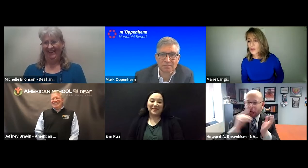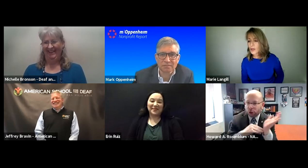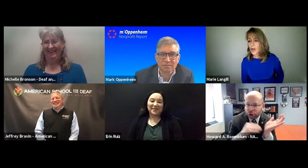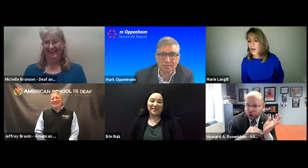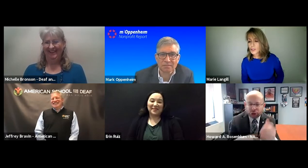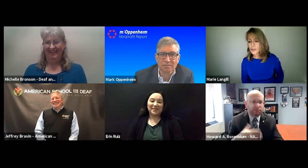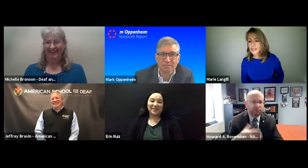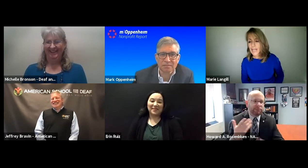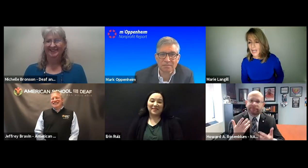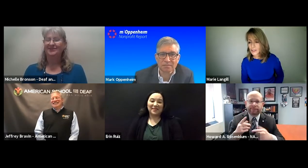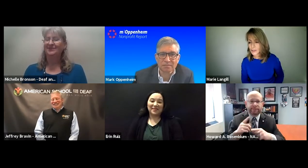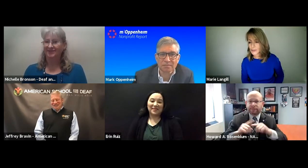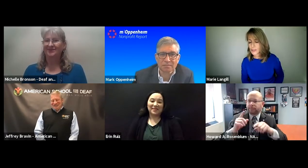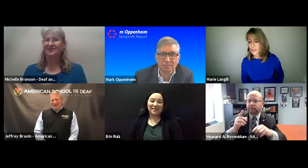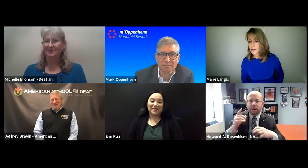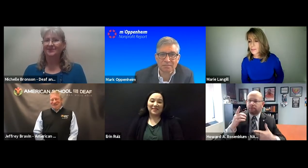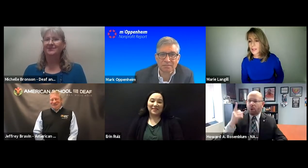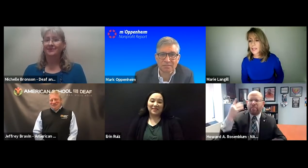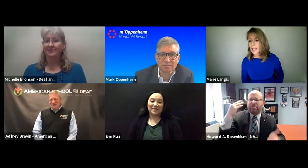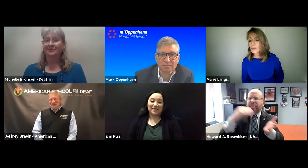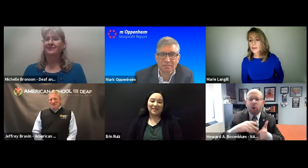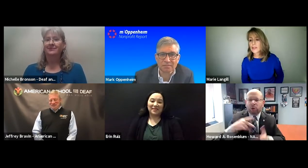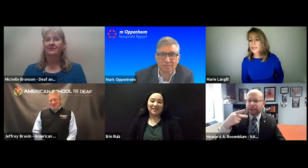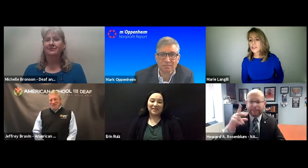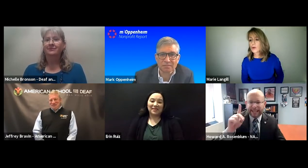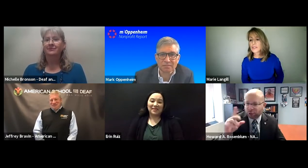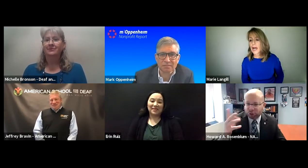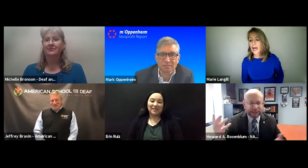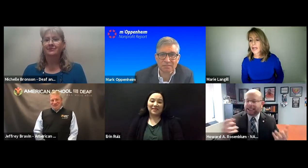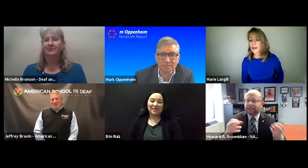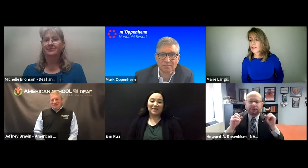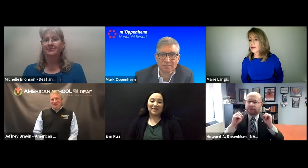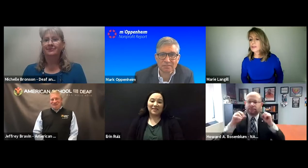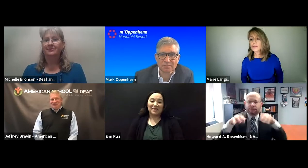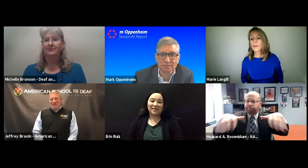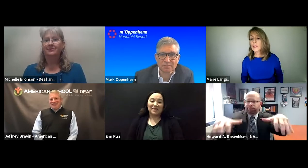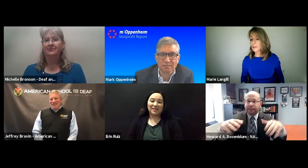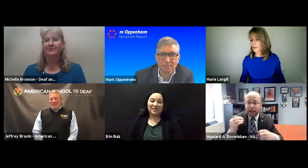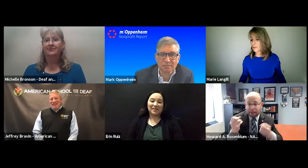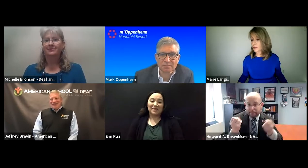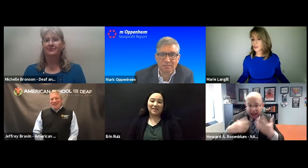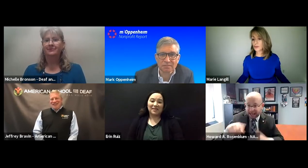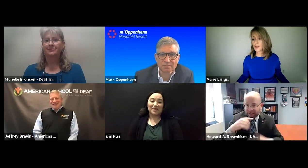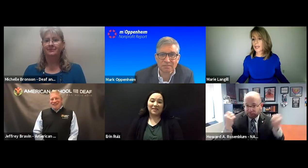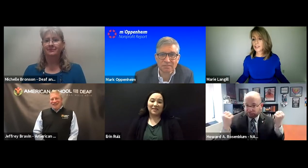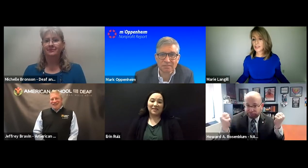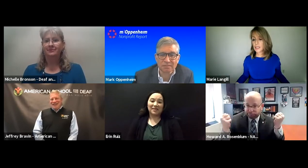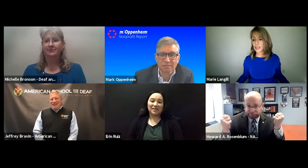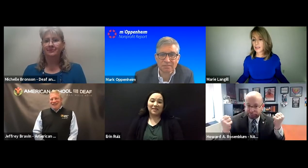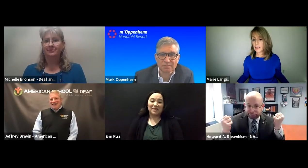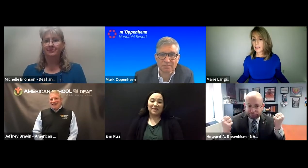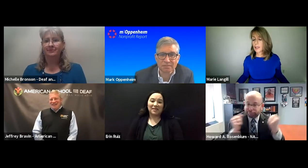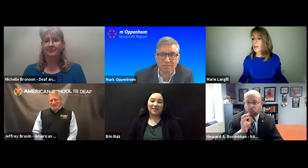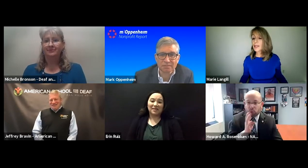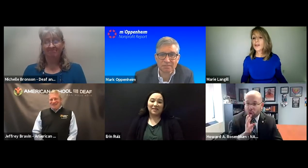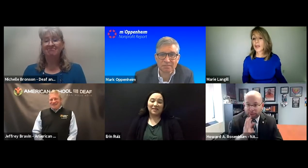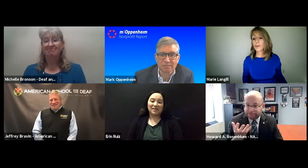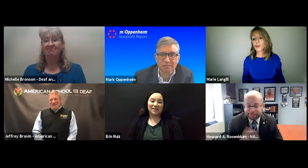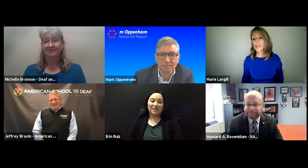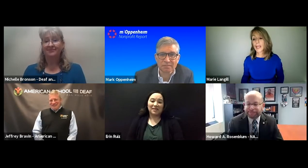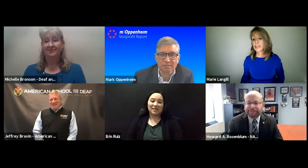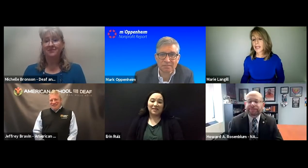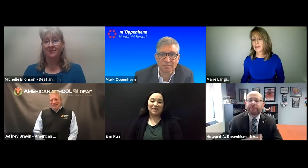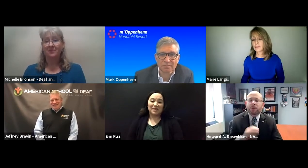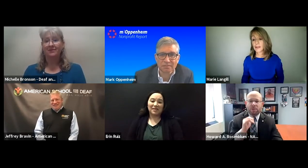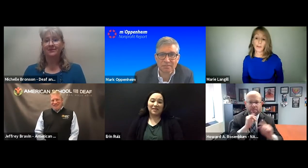Over a hundred doctors. Again, the list goes on. A thousand deaf persons with PhD and many of